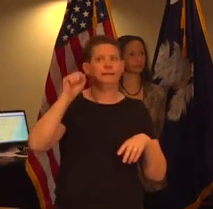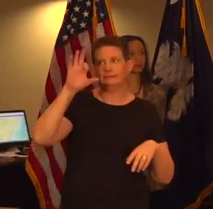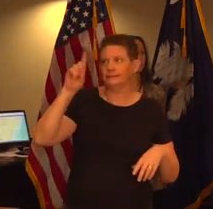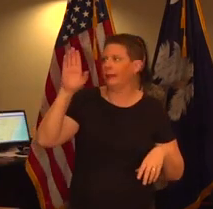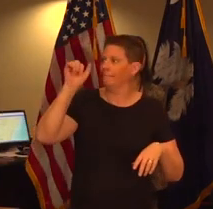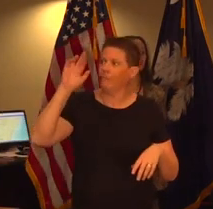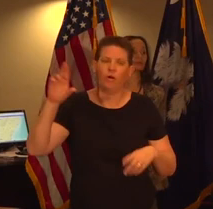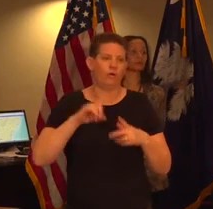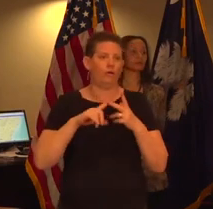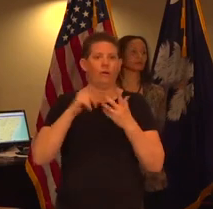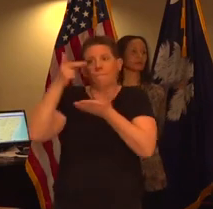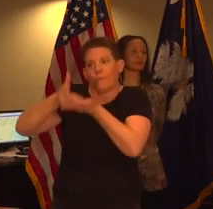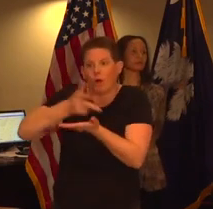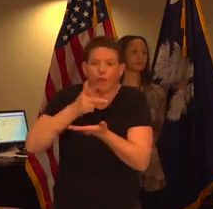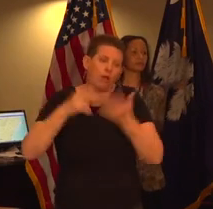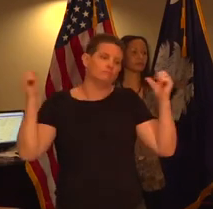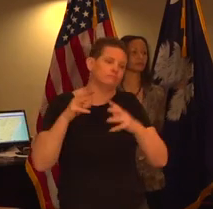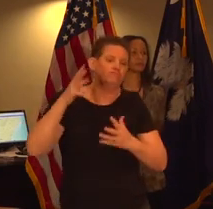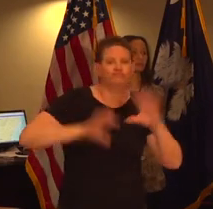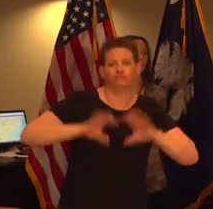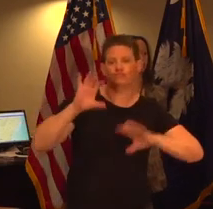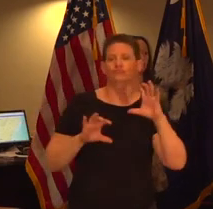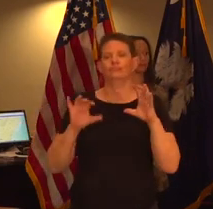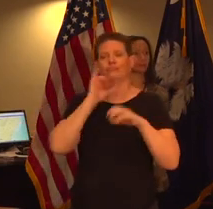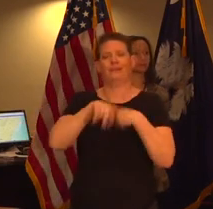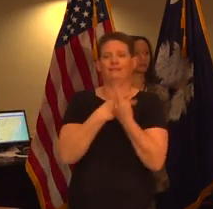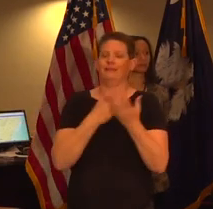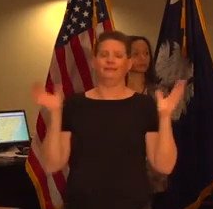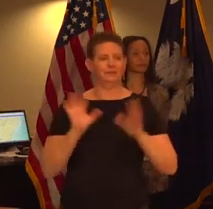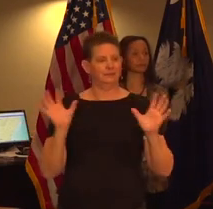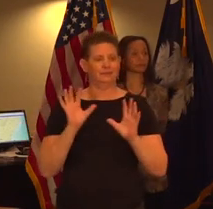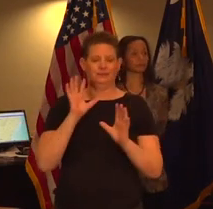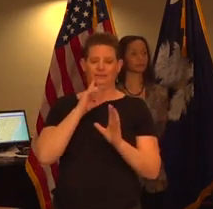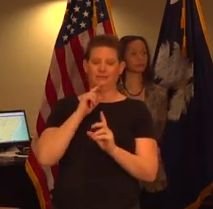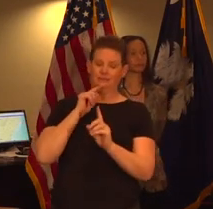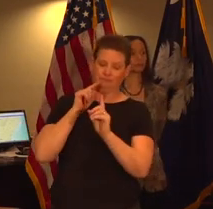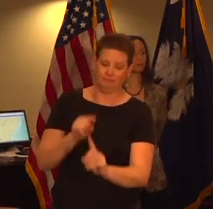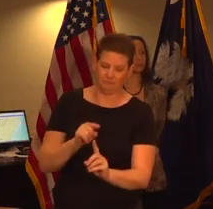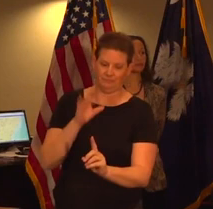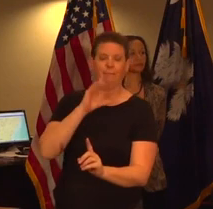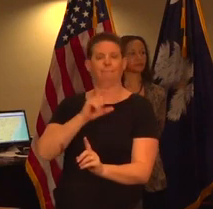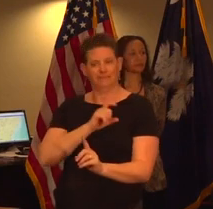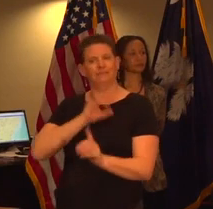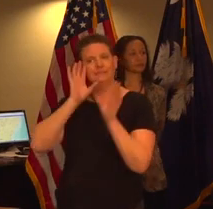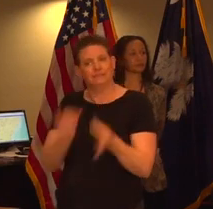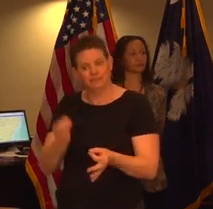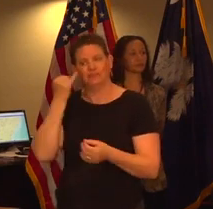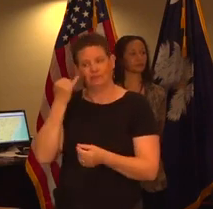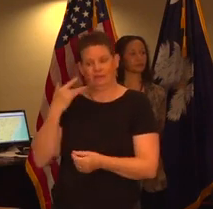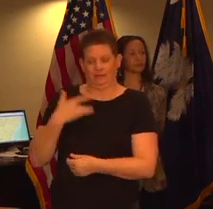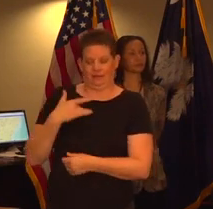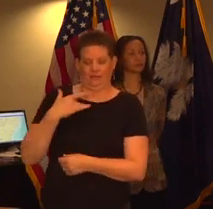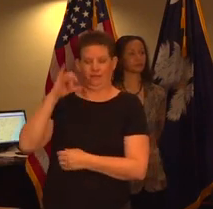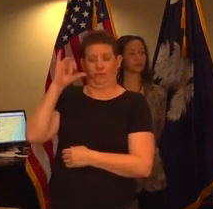we've had crowds in parking lots and all sorts of things this is in the decision of law enforcement if they believe that